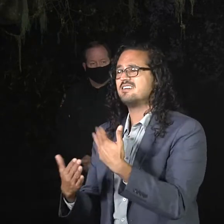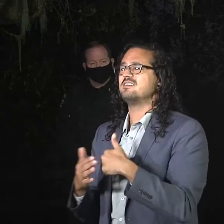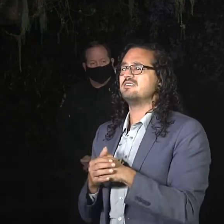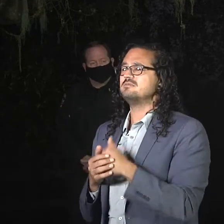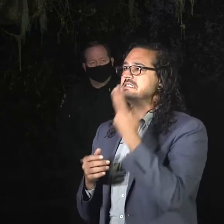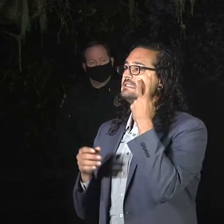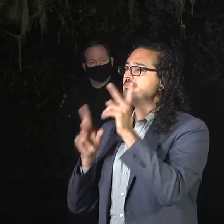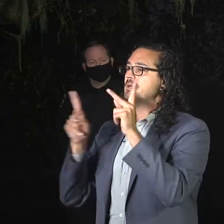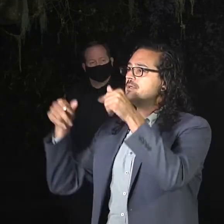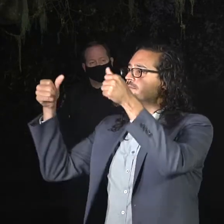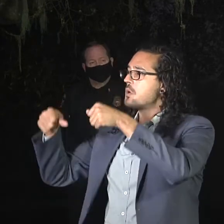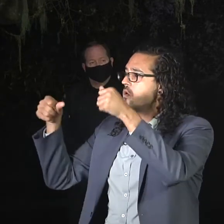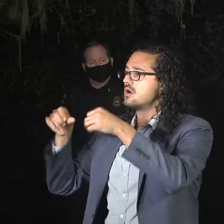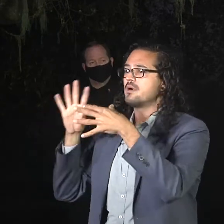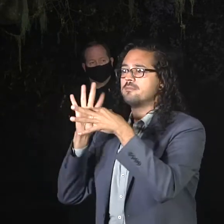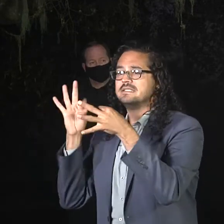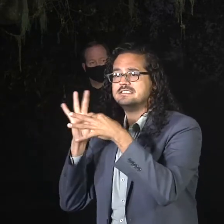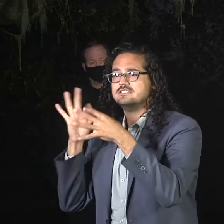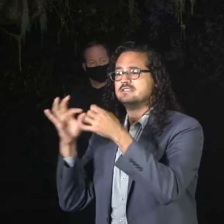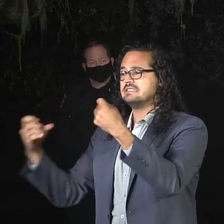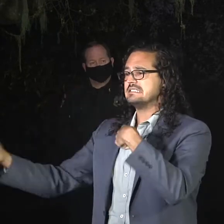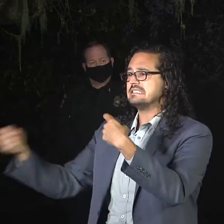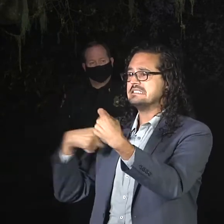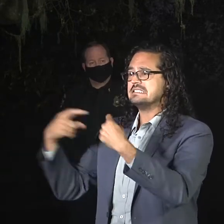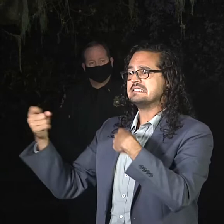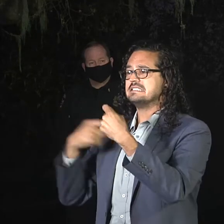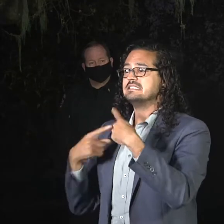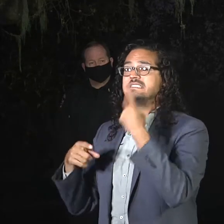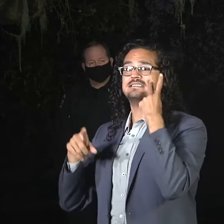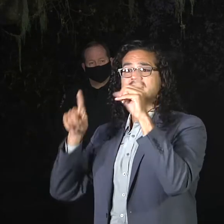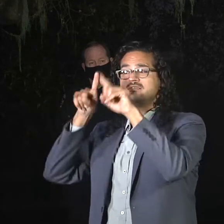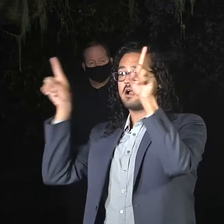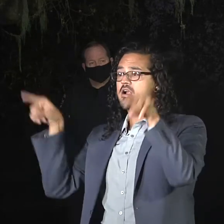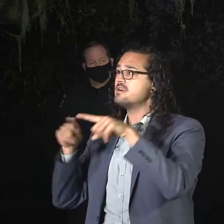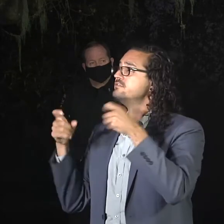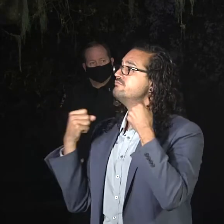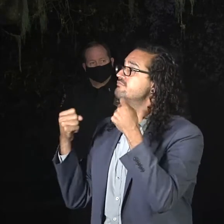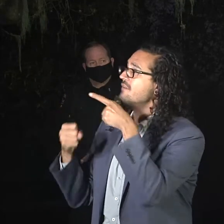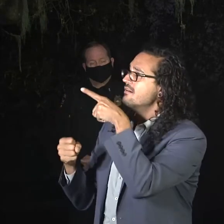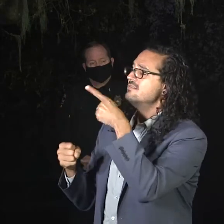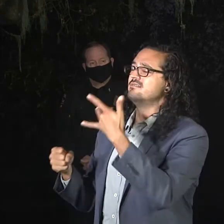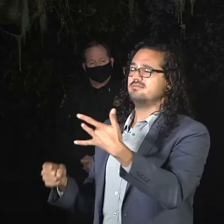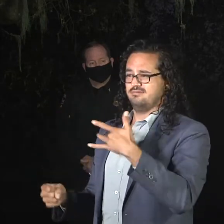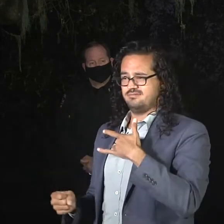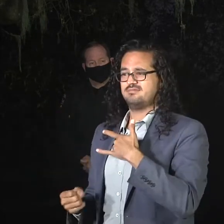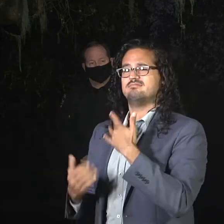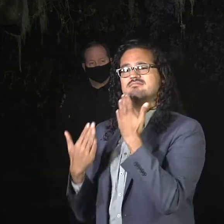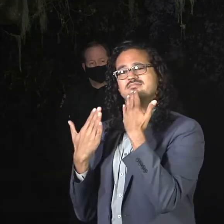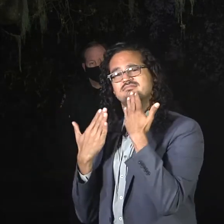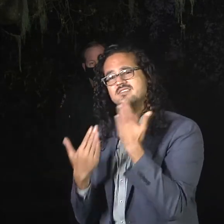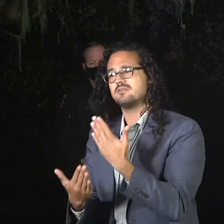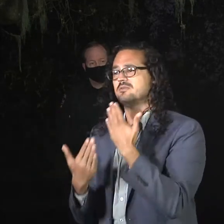And we can't tell you how much it means to us right now. So thank you very much for all that support and gratitude. It's heard and felt.